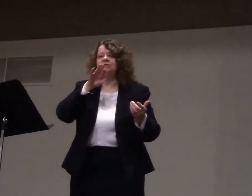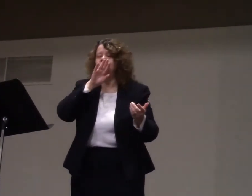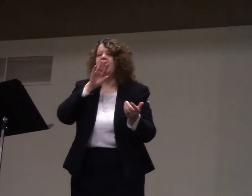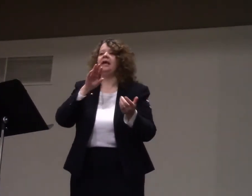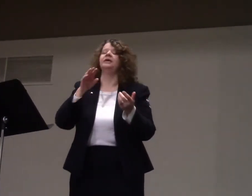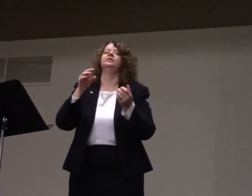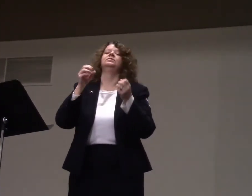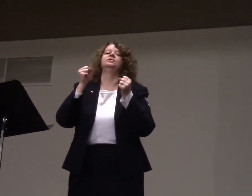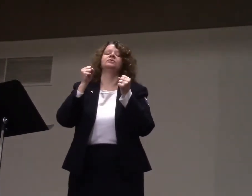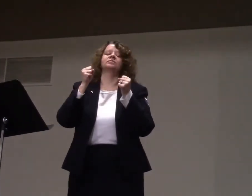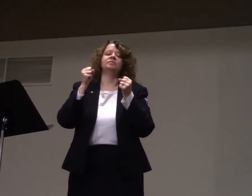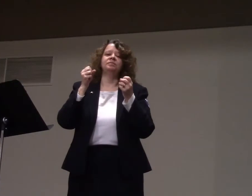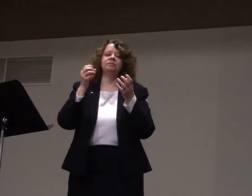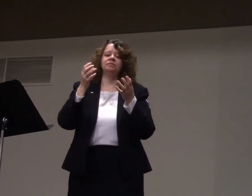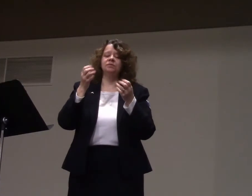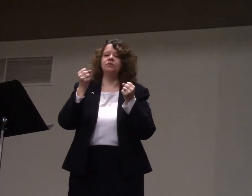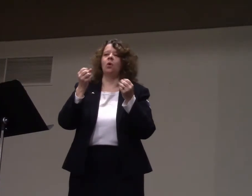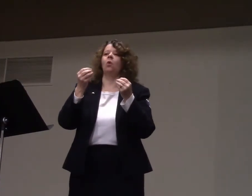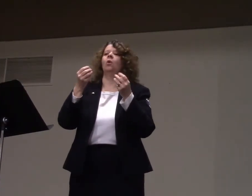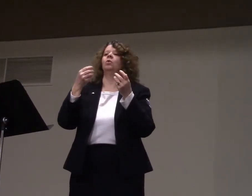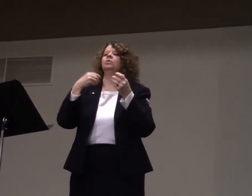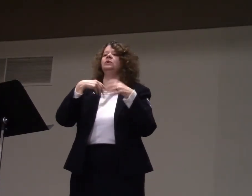And they were super frustrated that they were failing all these tests.